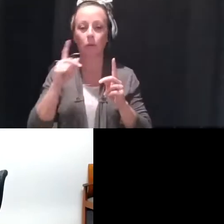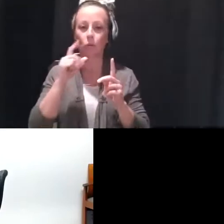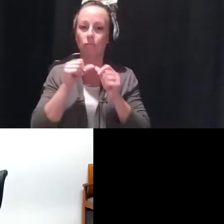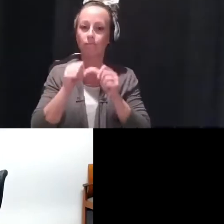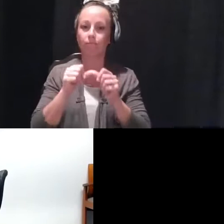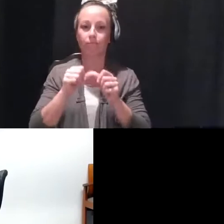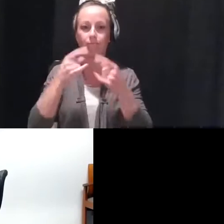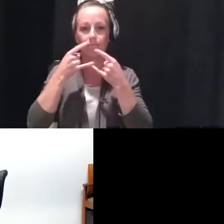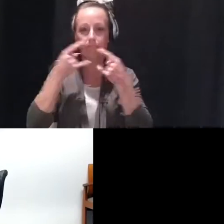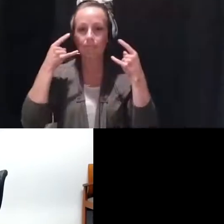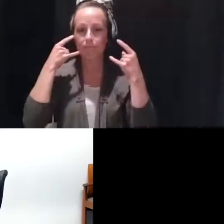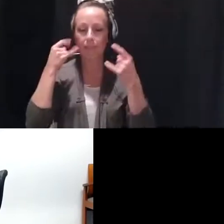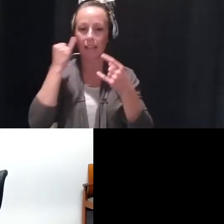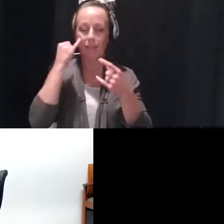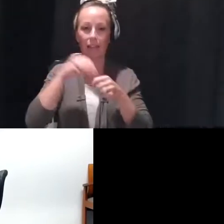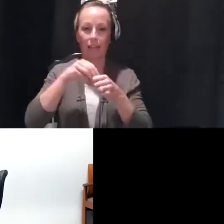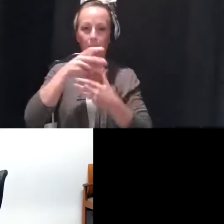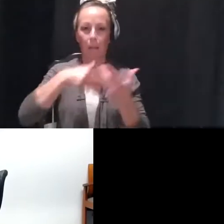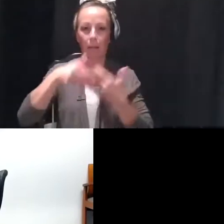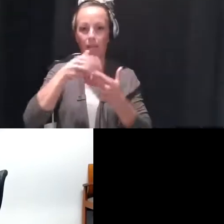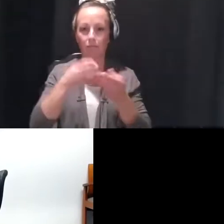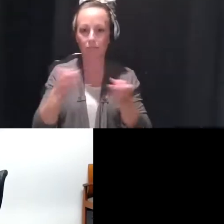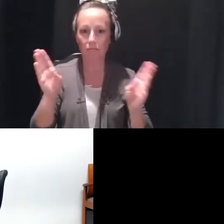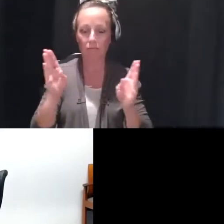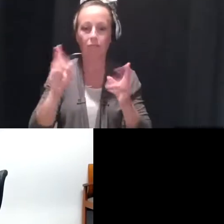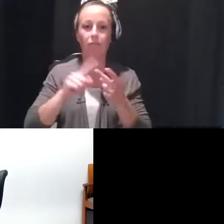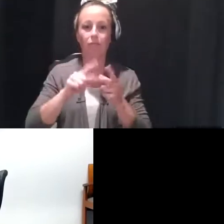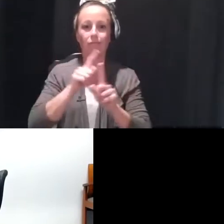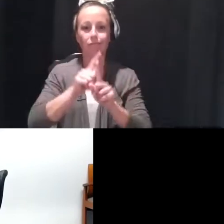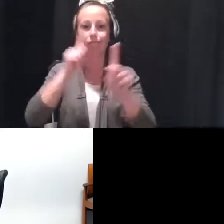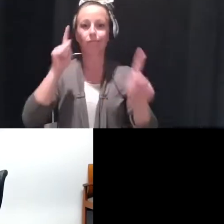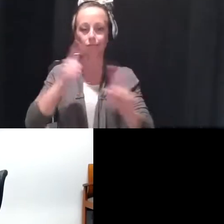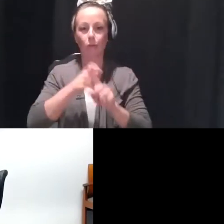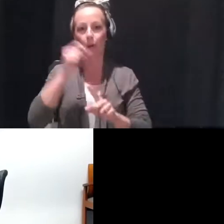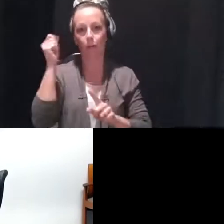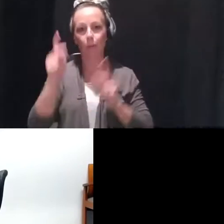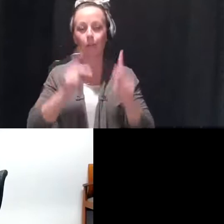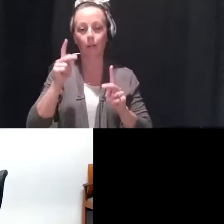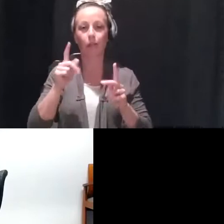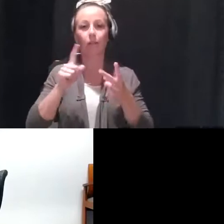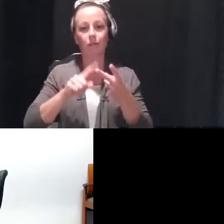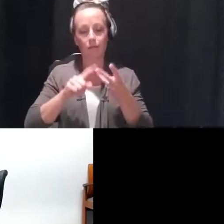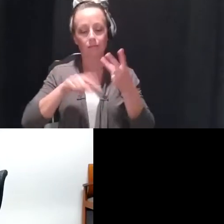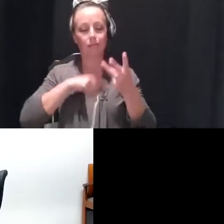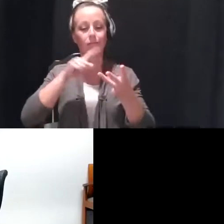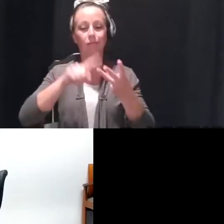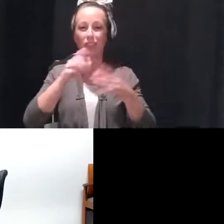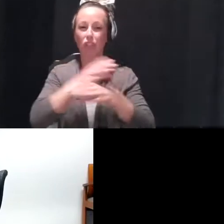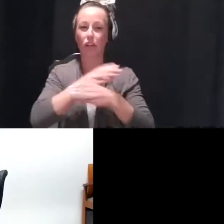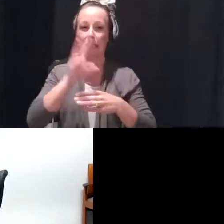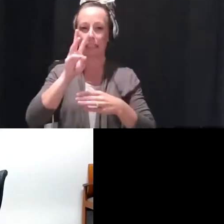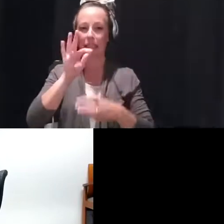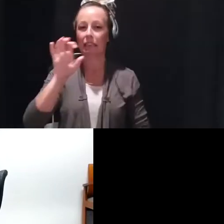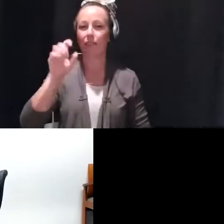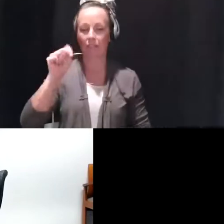a face covering when in public and keeping physical distance from others, ensuring at least six feet between yourself and others outside